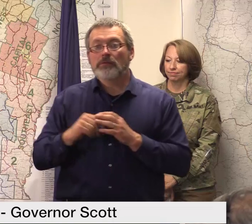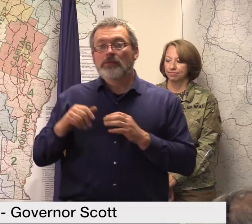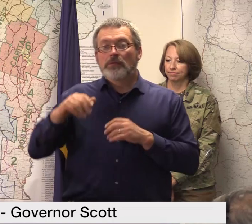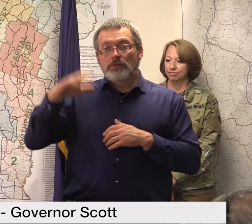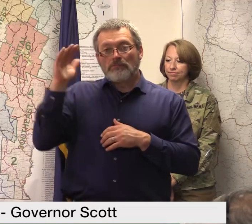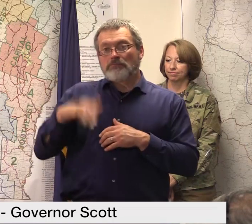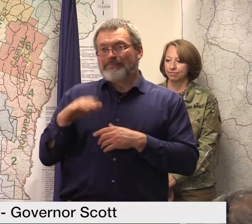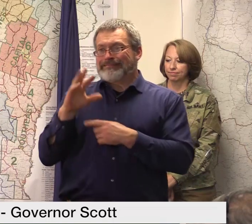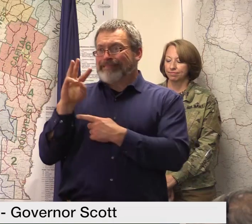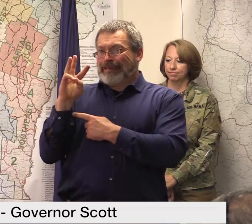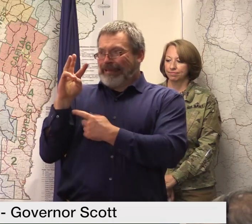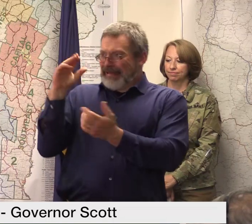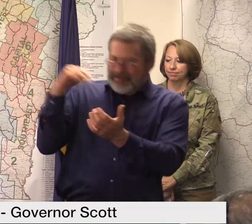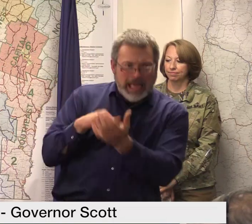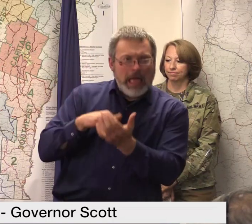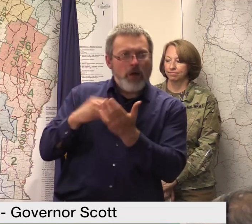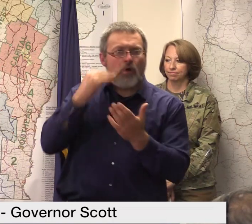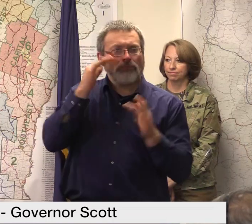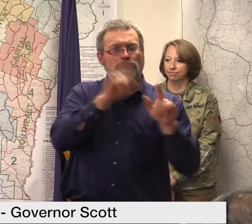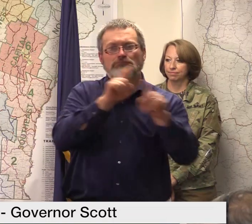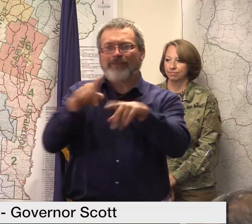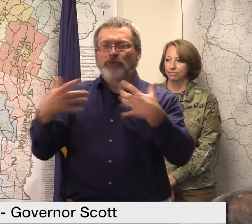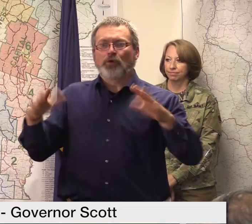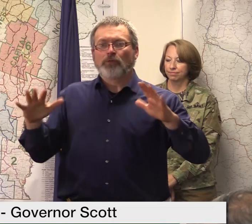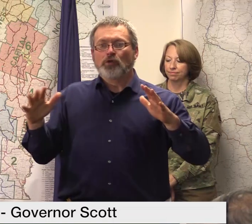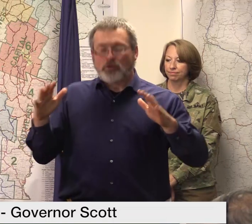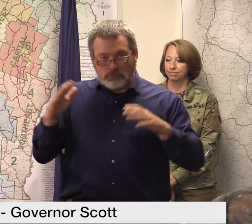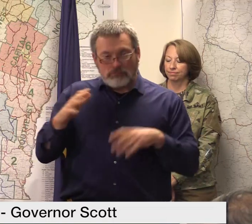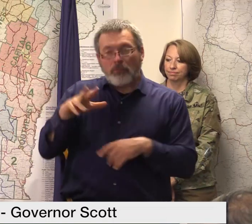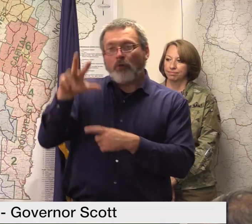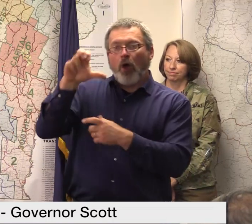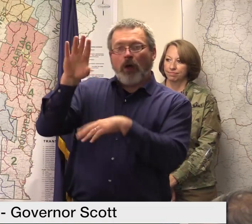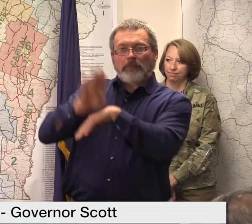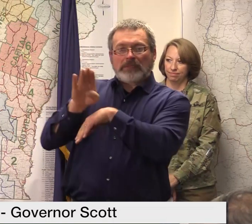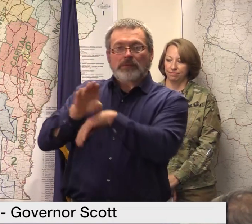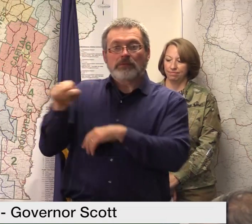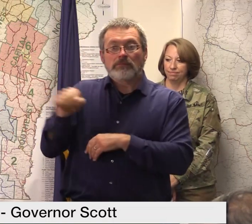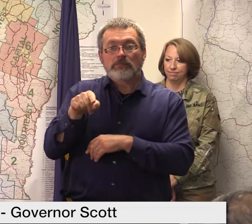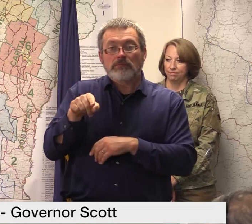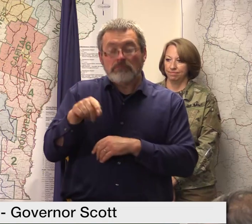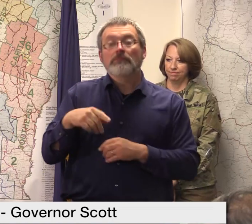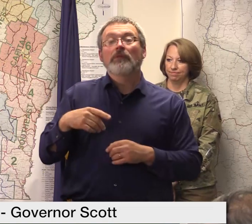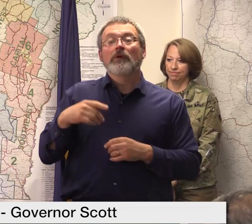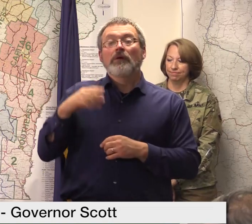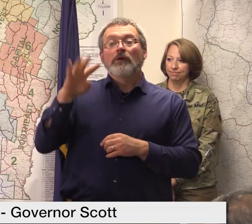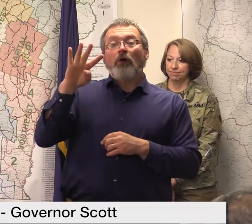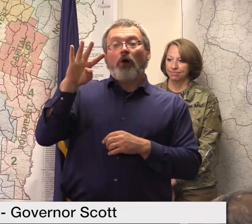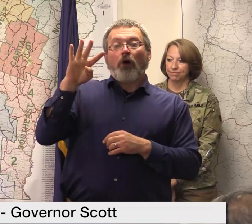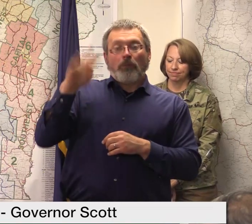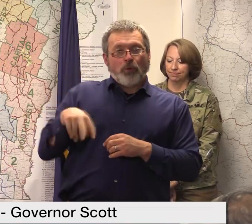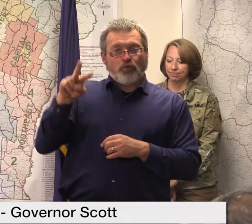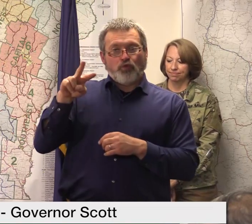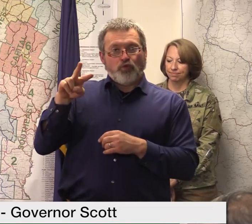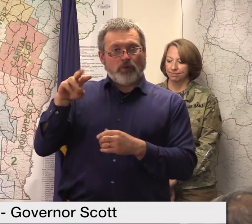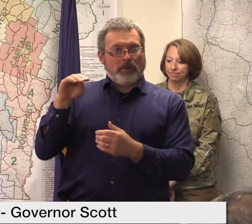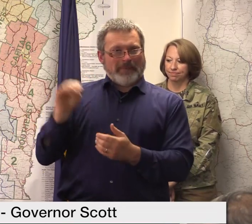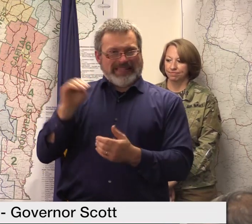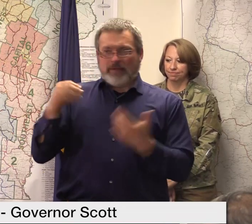we've approved 4.2 million dollars in funding for residents impacted by the storm